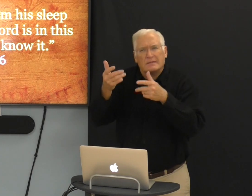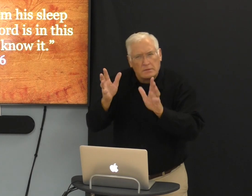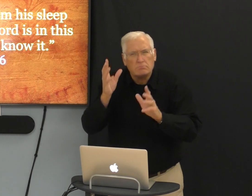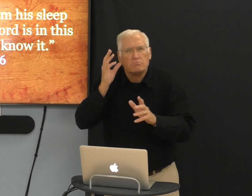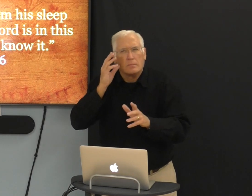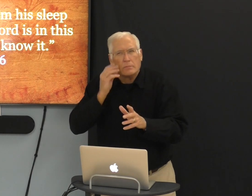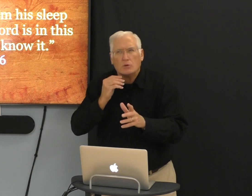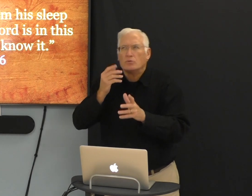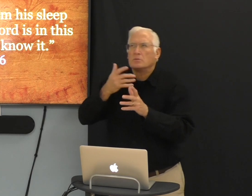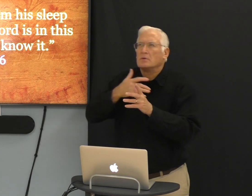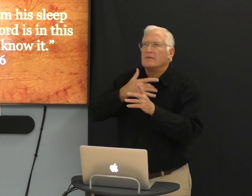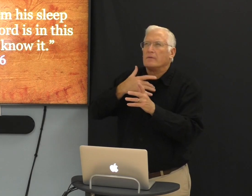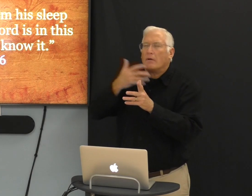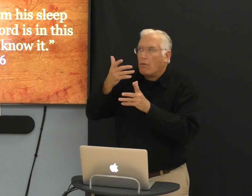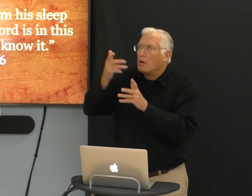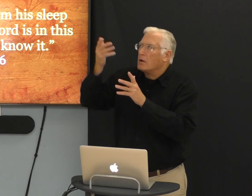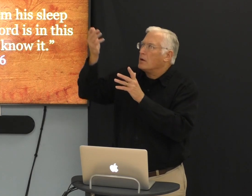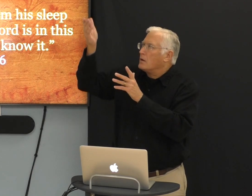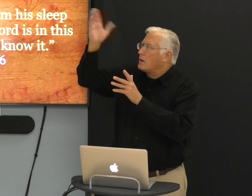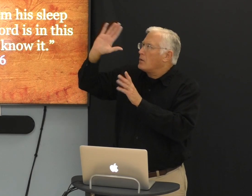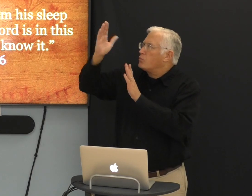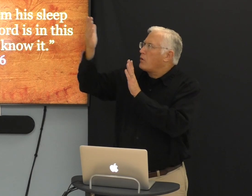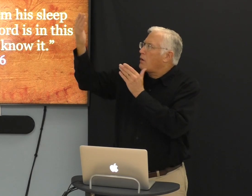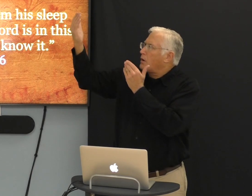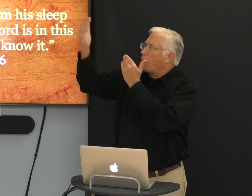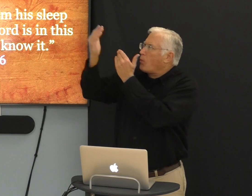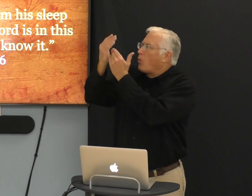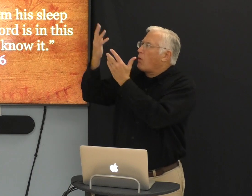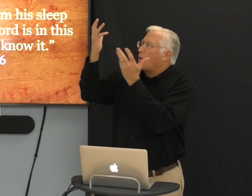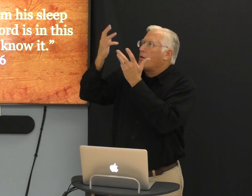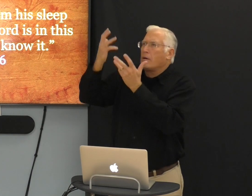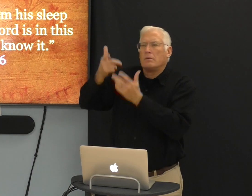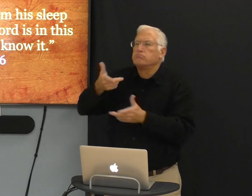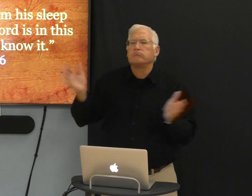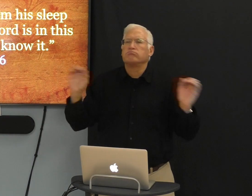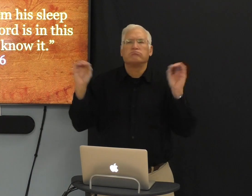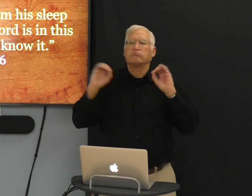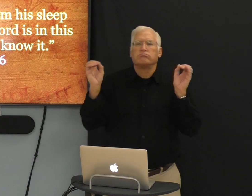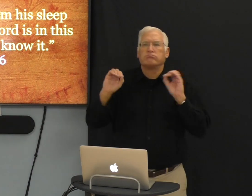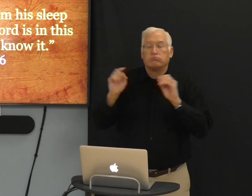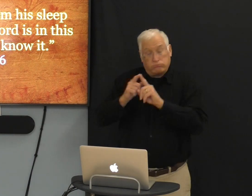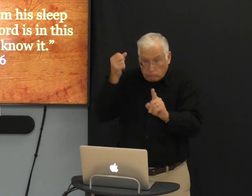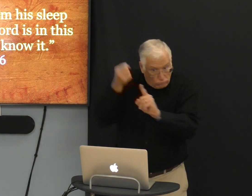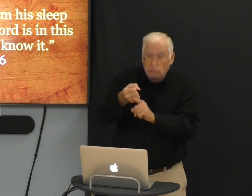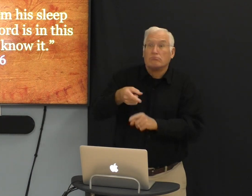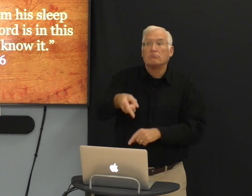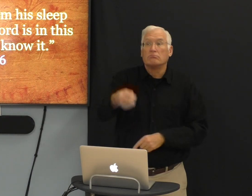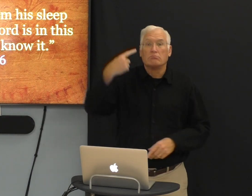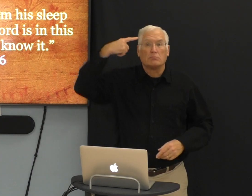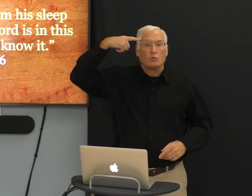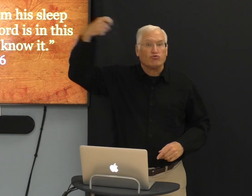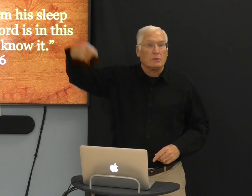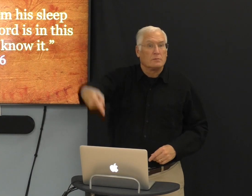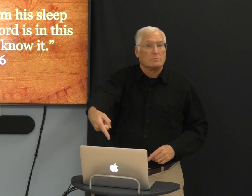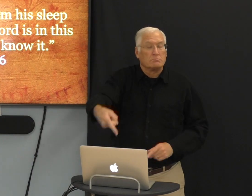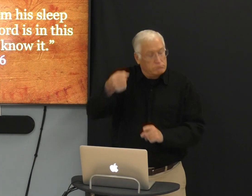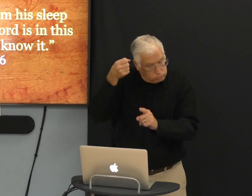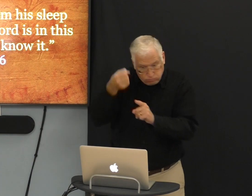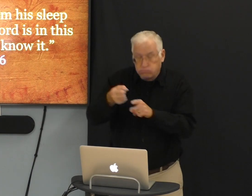blessing that he gave him. But he had not experienced God's closeness until this dream.